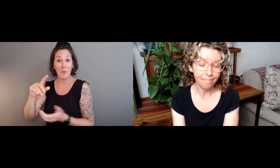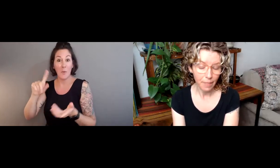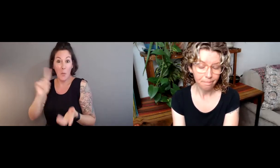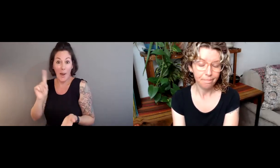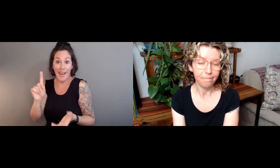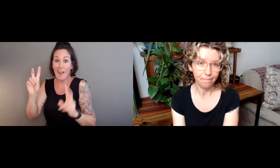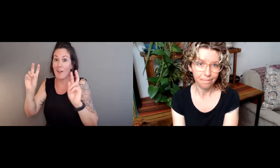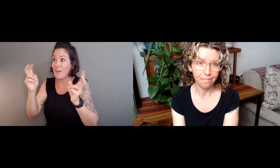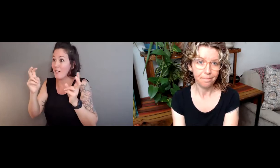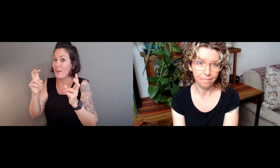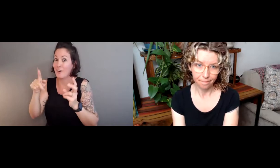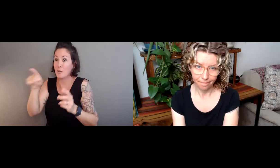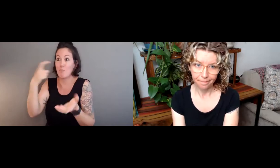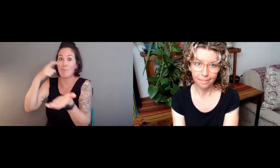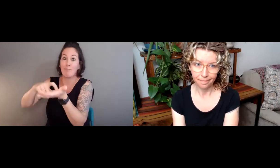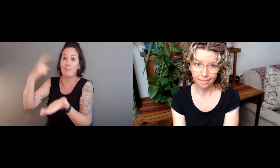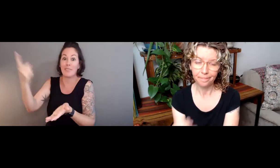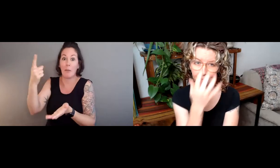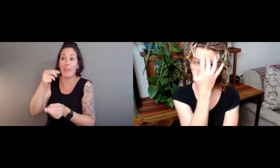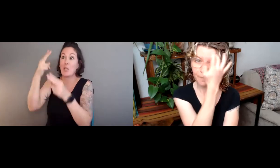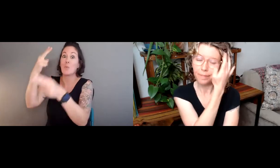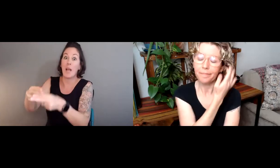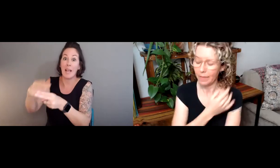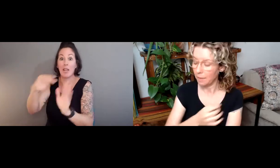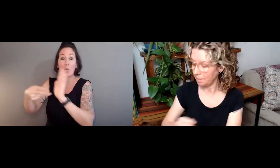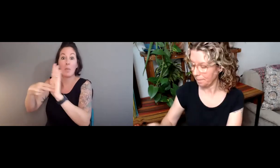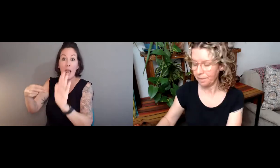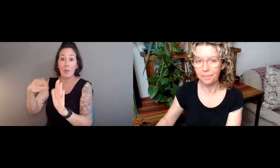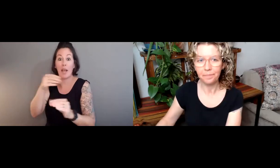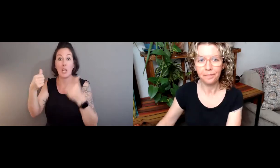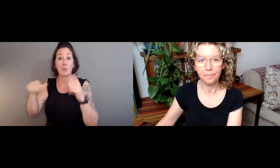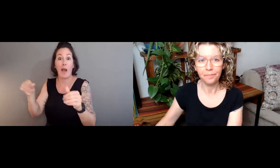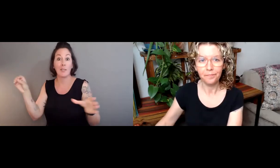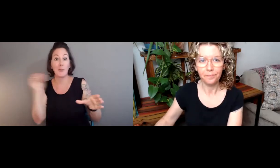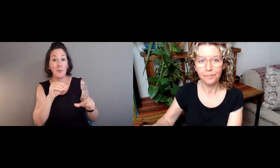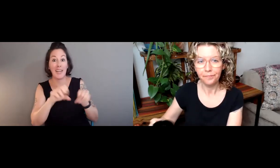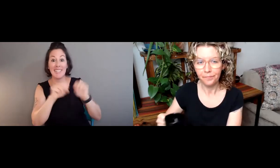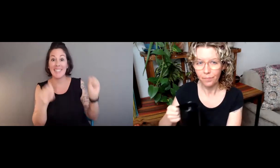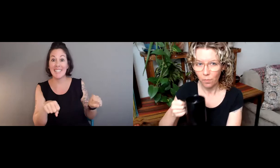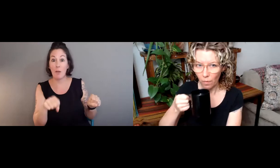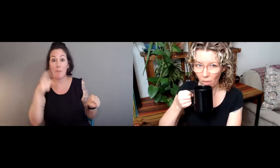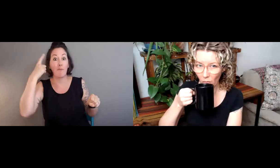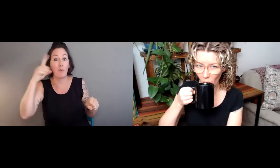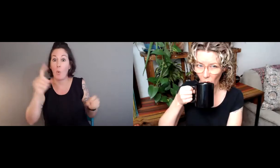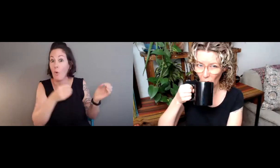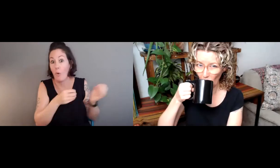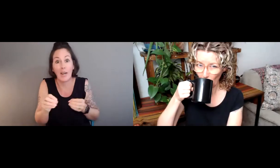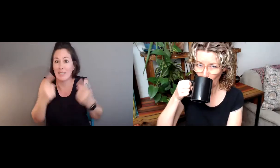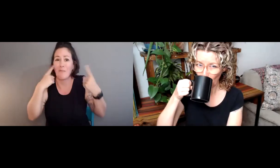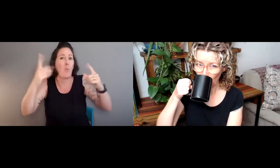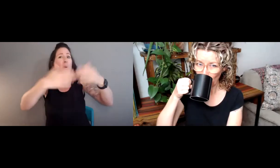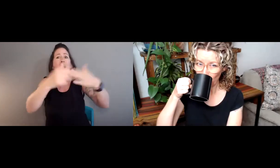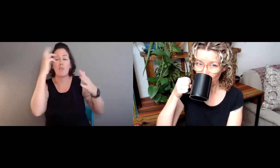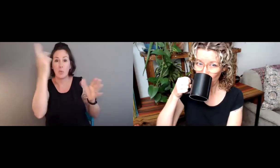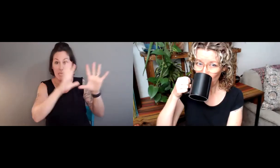Any type of cataloging where we recognize name and label something and